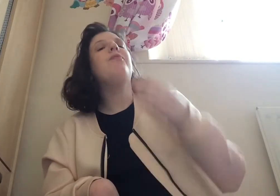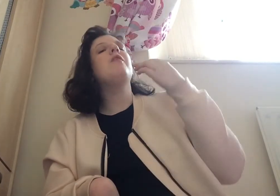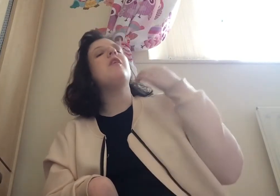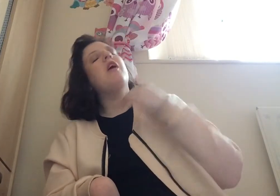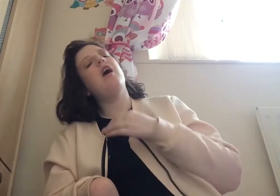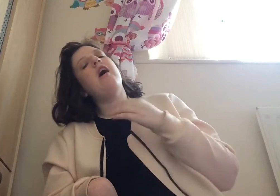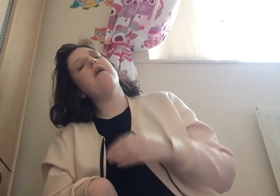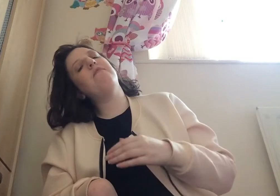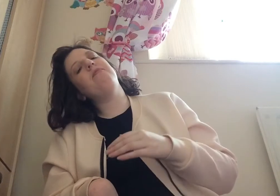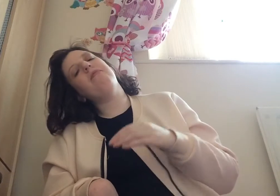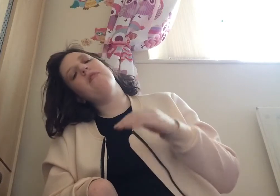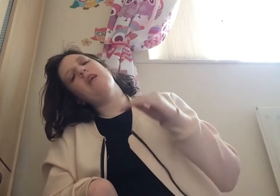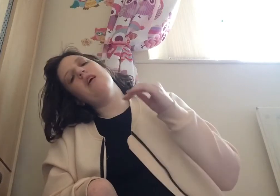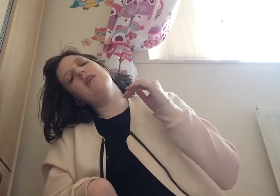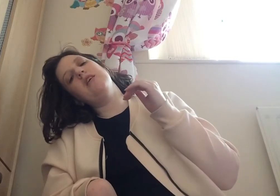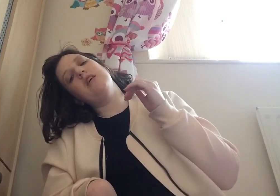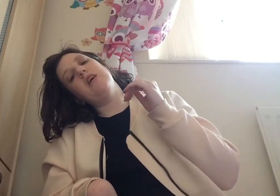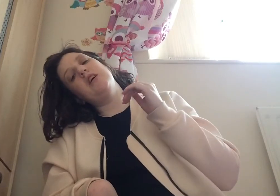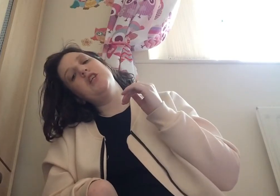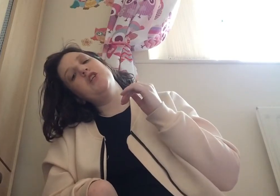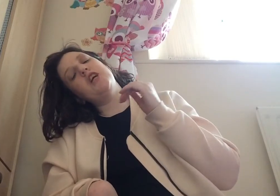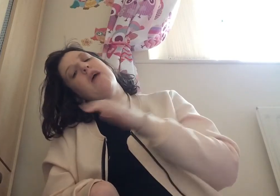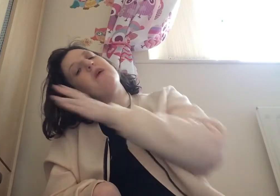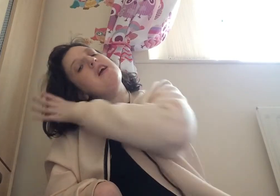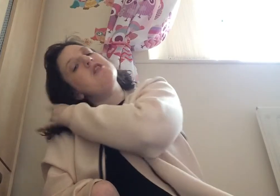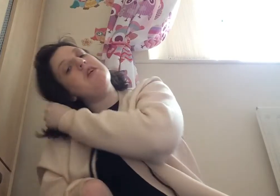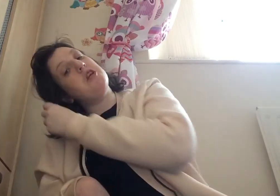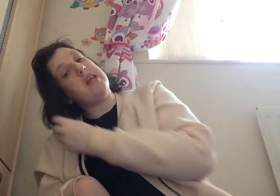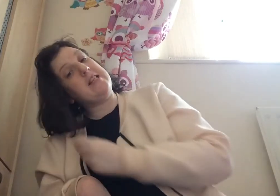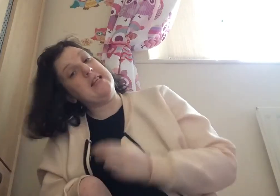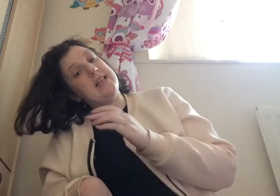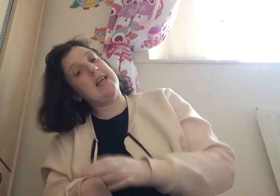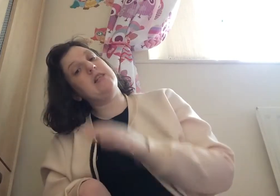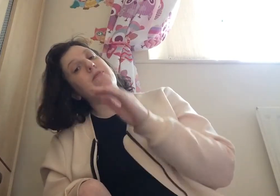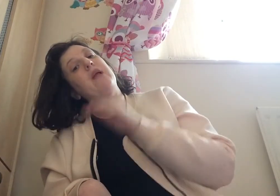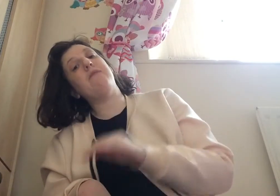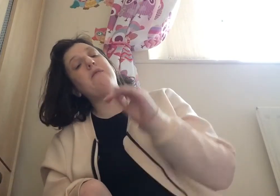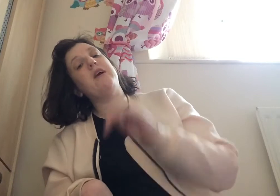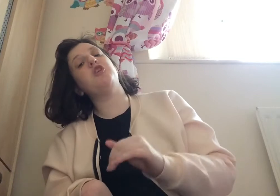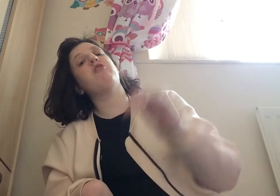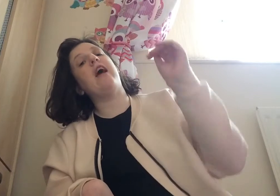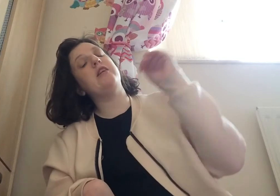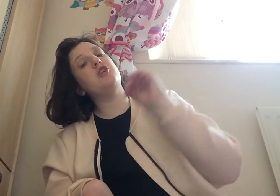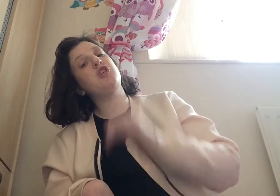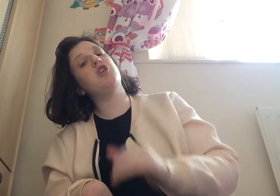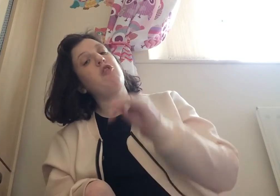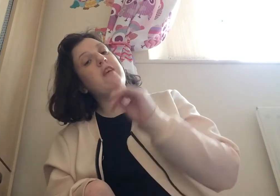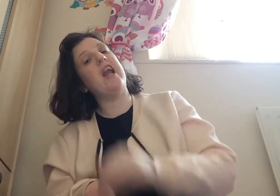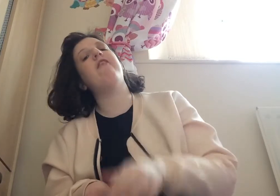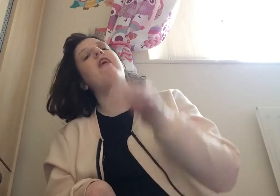so um she came back into it in 2006 played by megan josser and just so to clarify